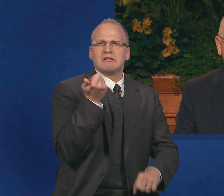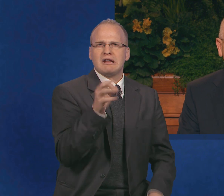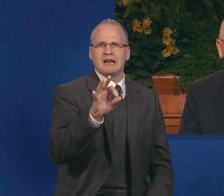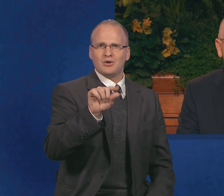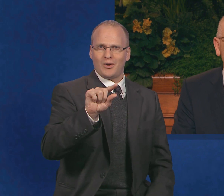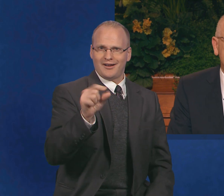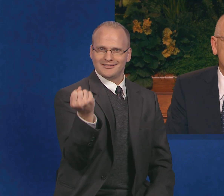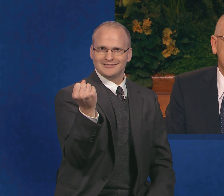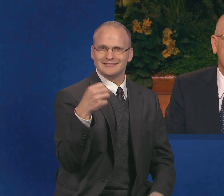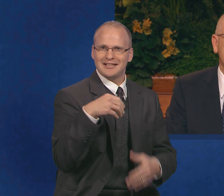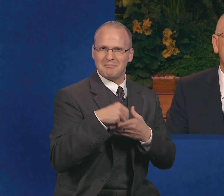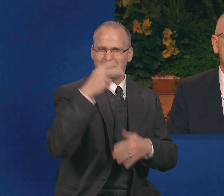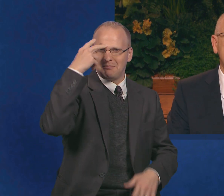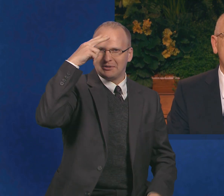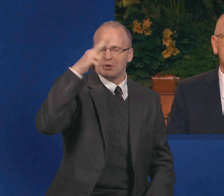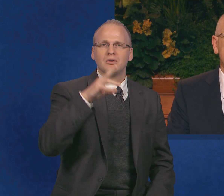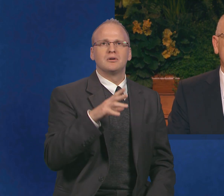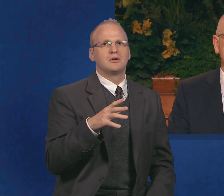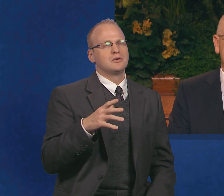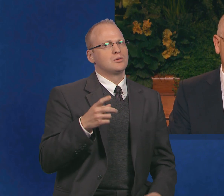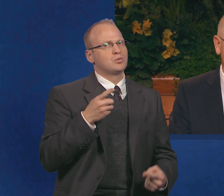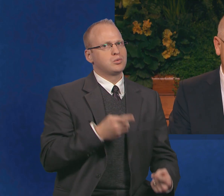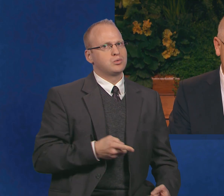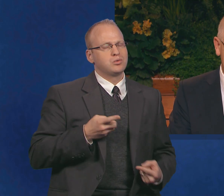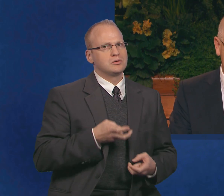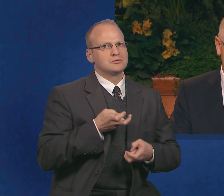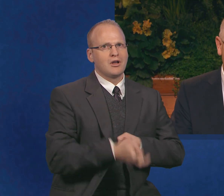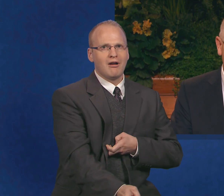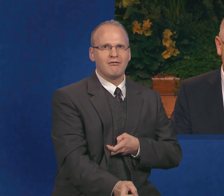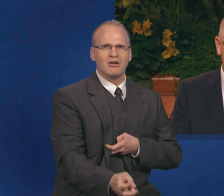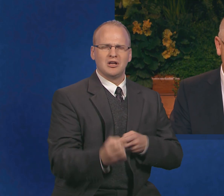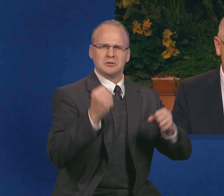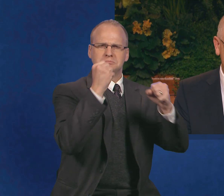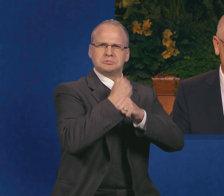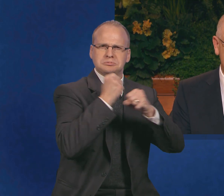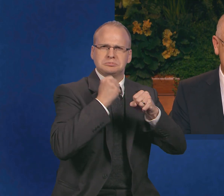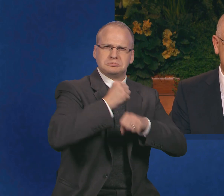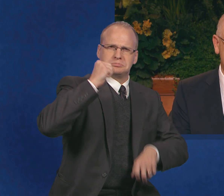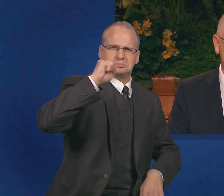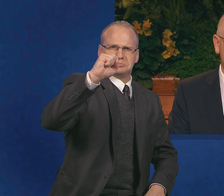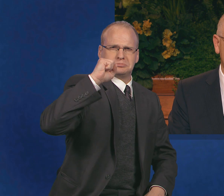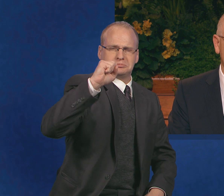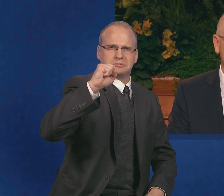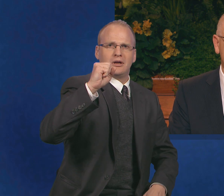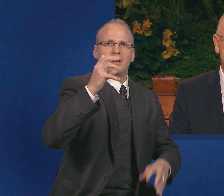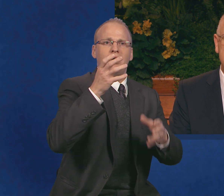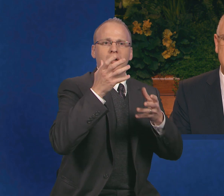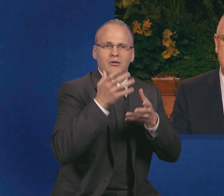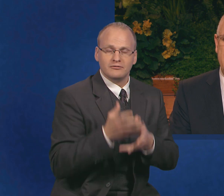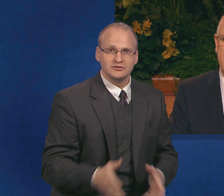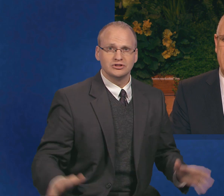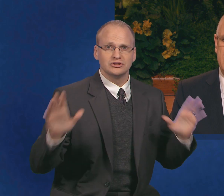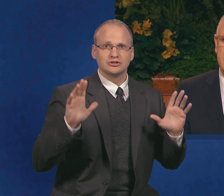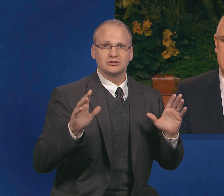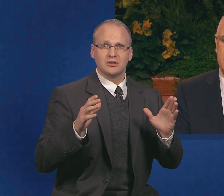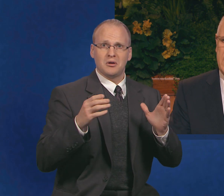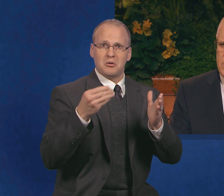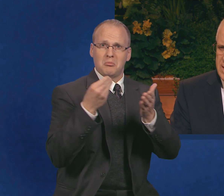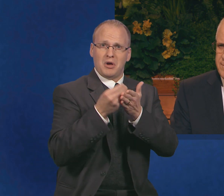revolution had just ended, and there was little cash circulating, and most of it was in silver coins. People often